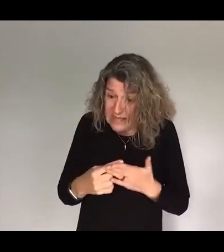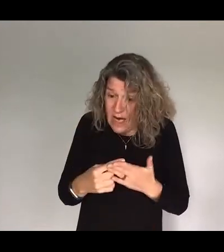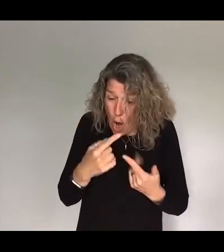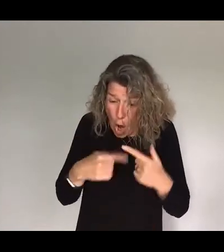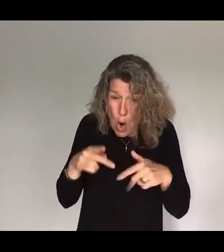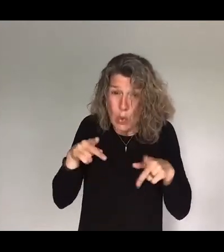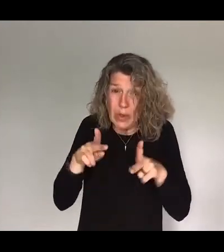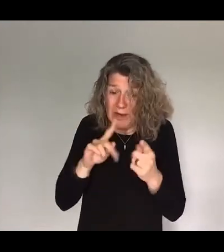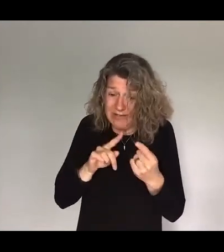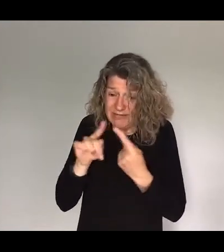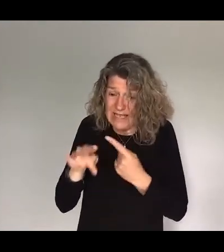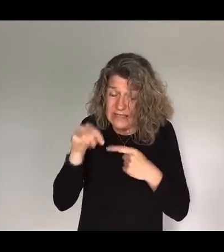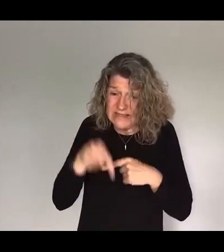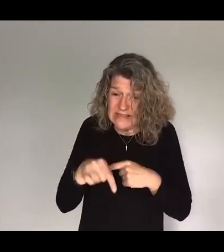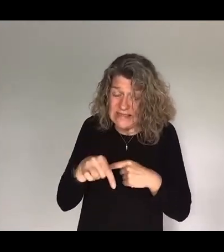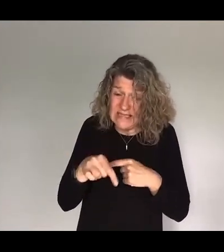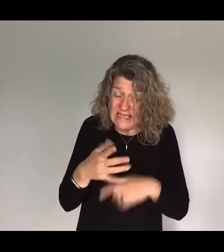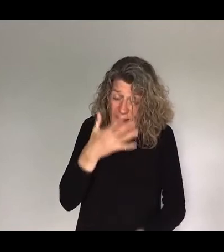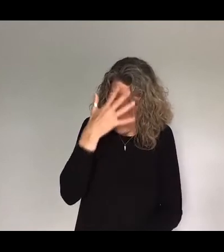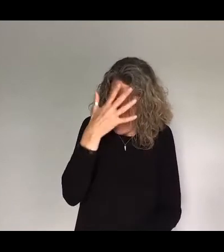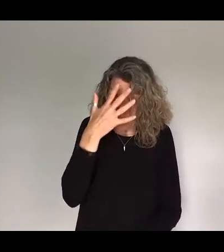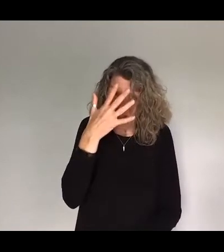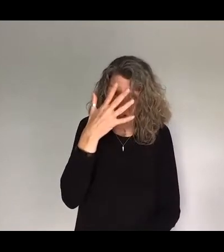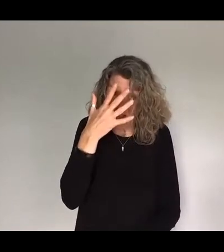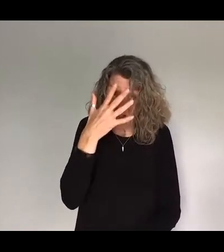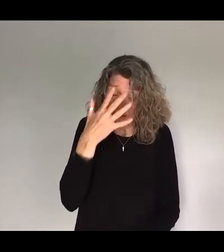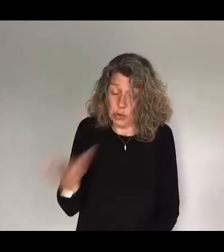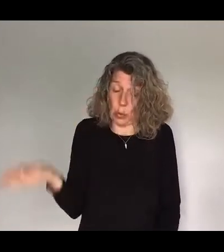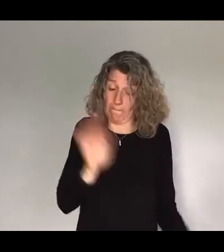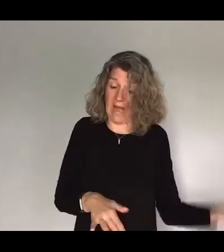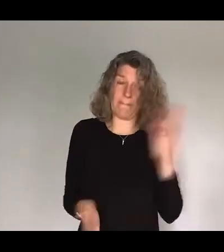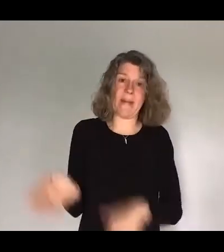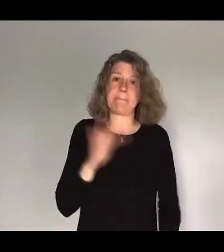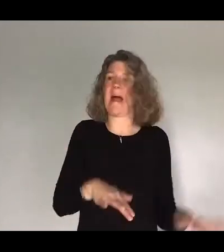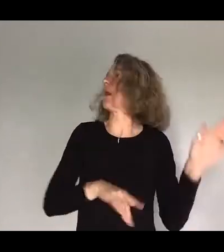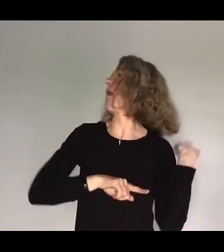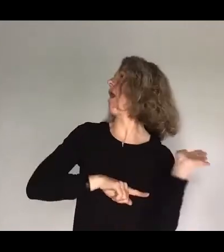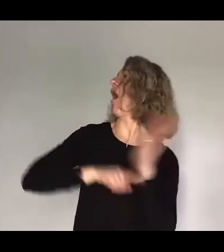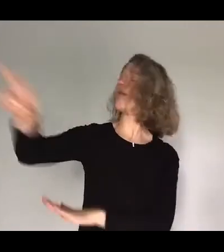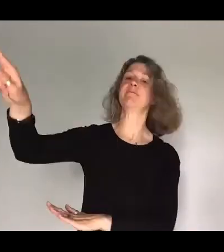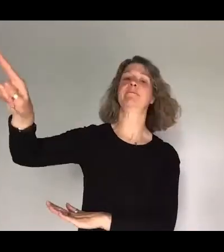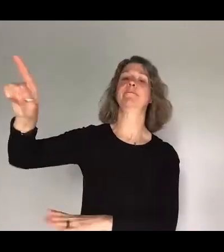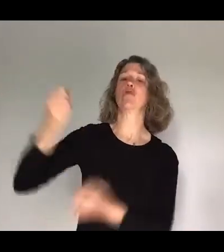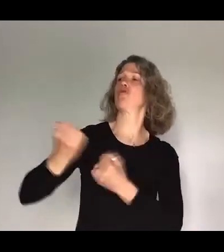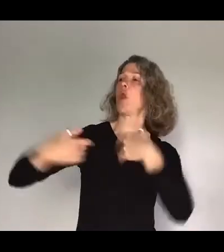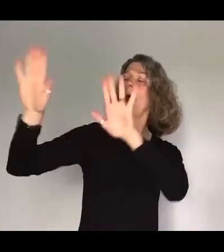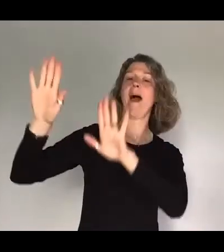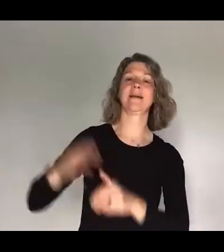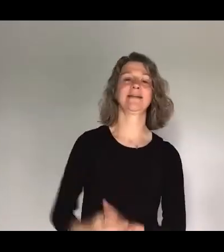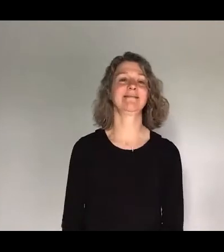respond to this level of embarrassment was to pack my bags and run away from home so that's what I did I